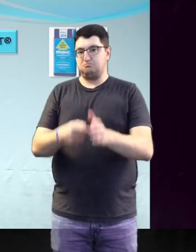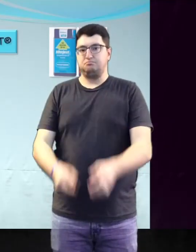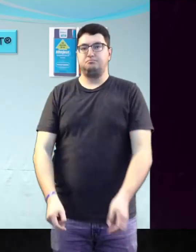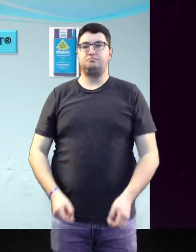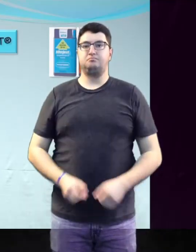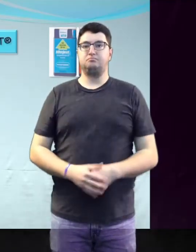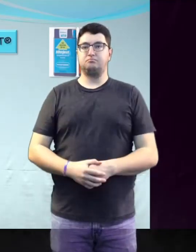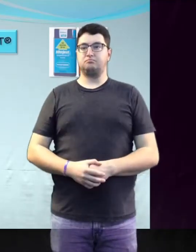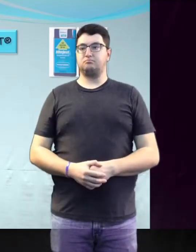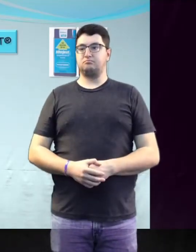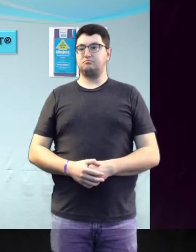highlighted here.